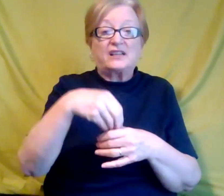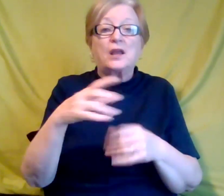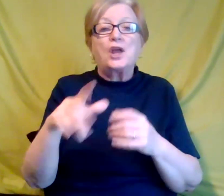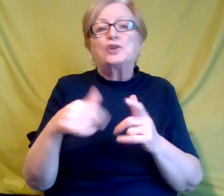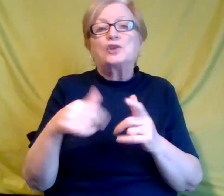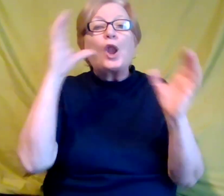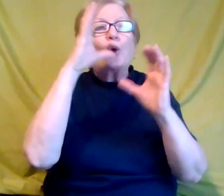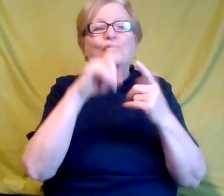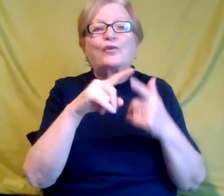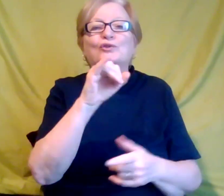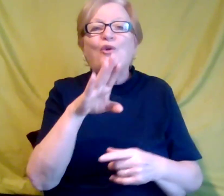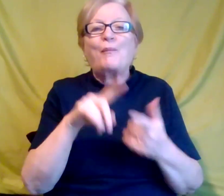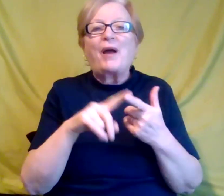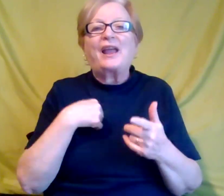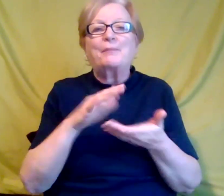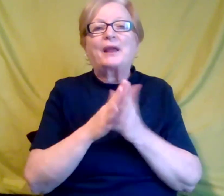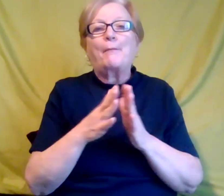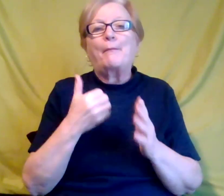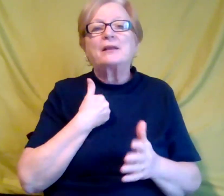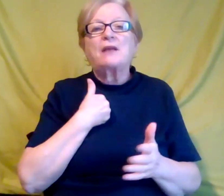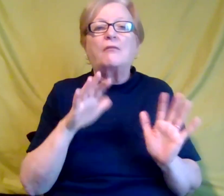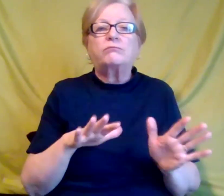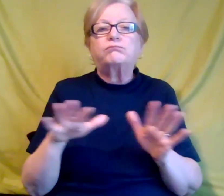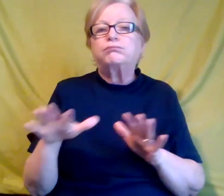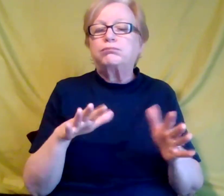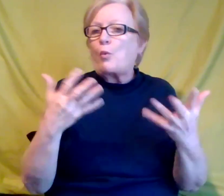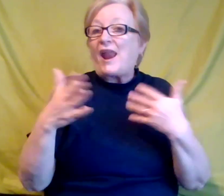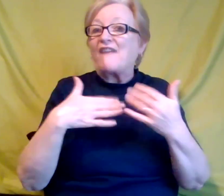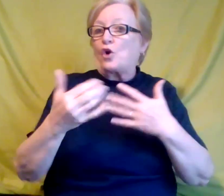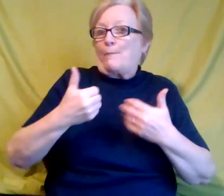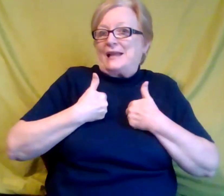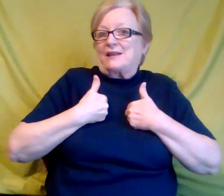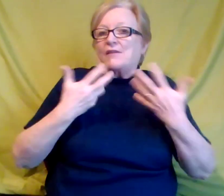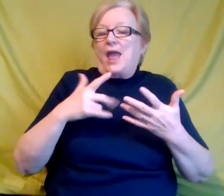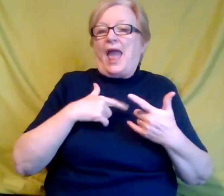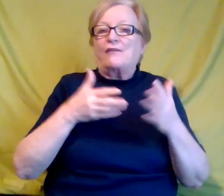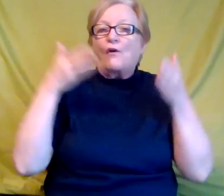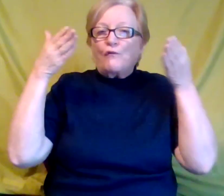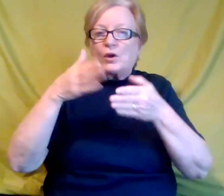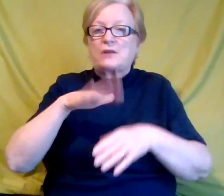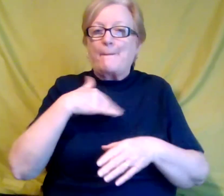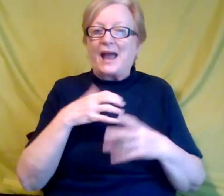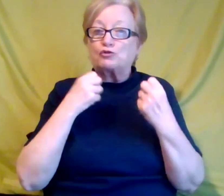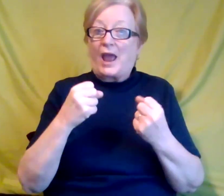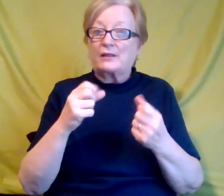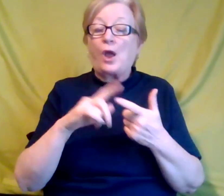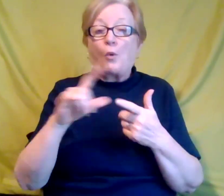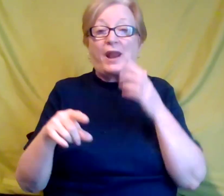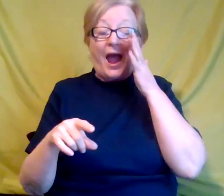where I could be myself and really focus on my strengths. And when I started doing that,